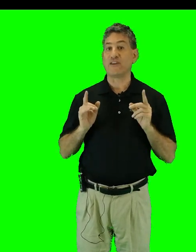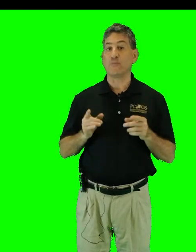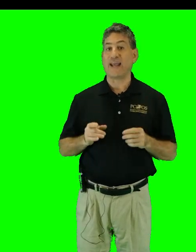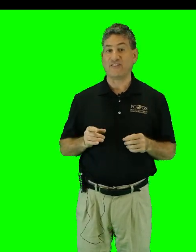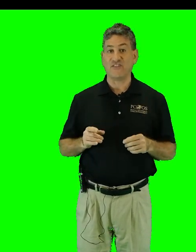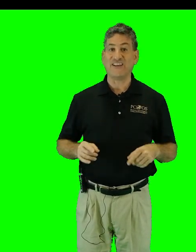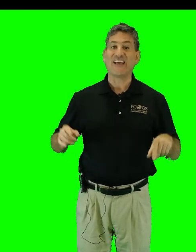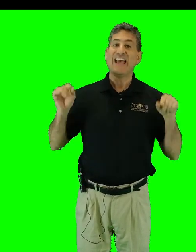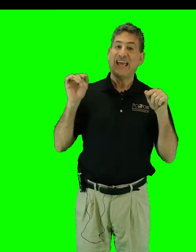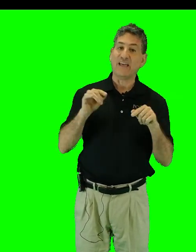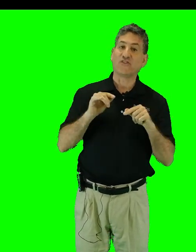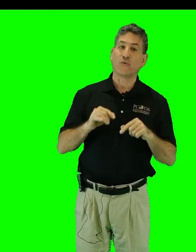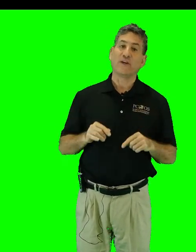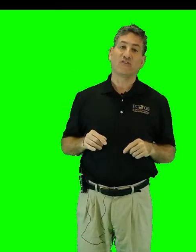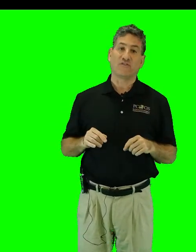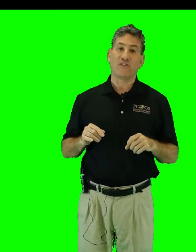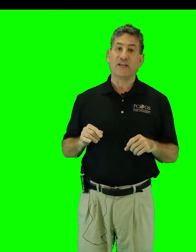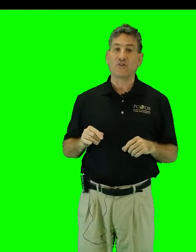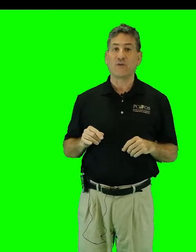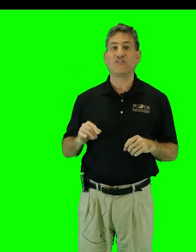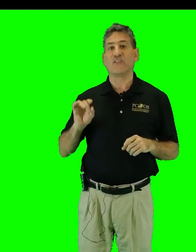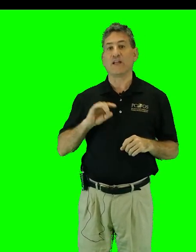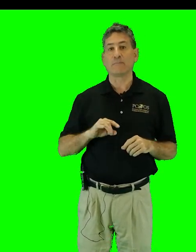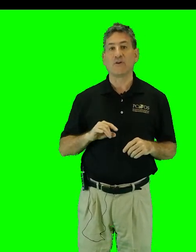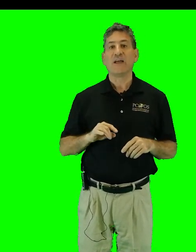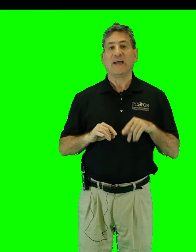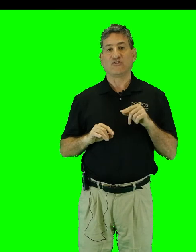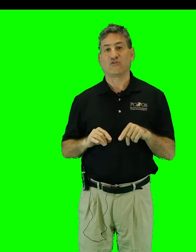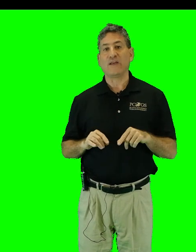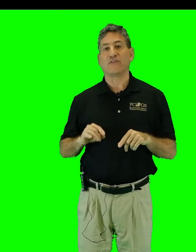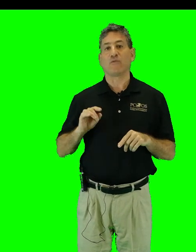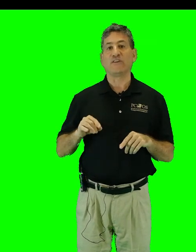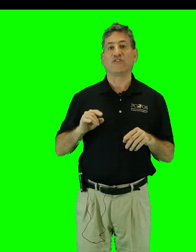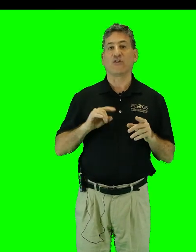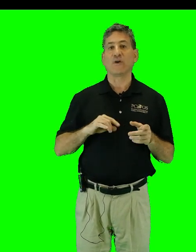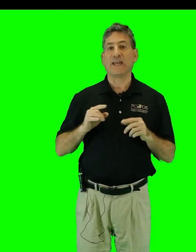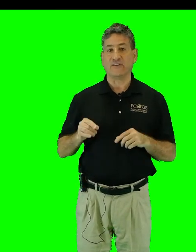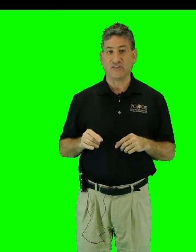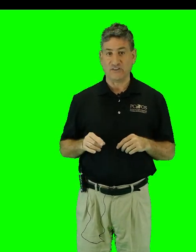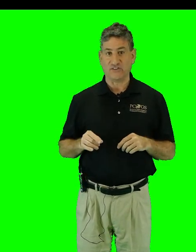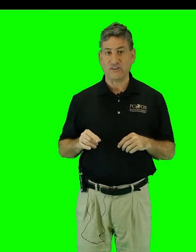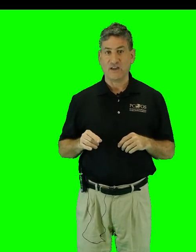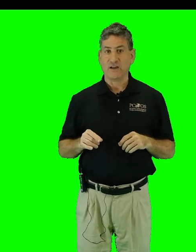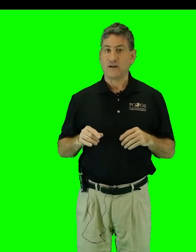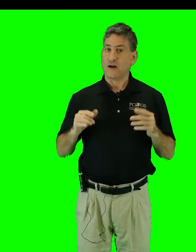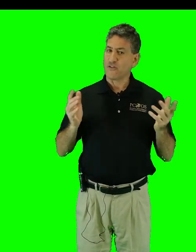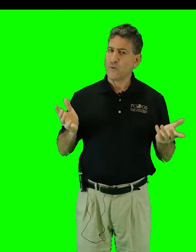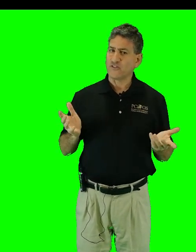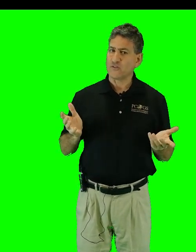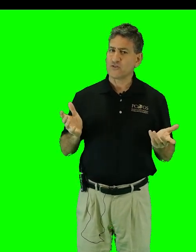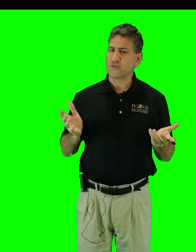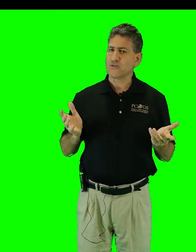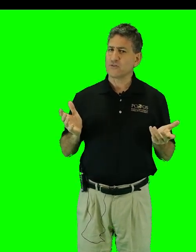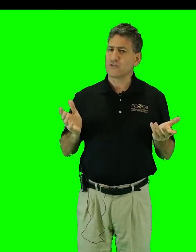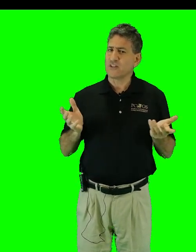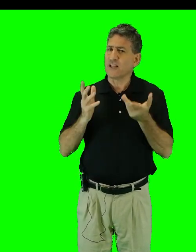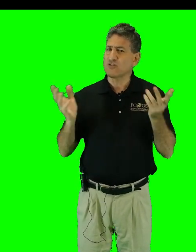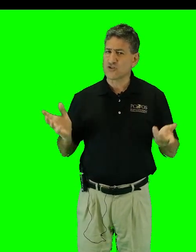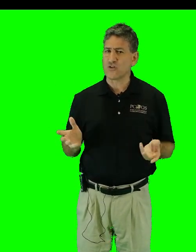human activities is the reason for the increase in the number and strength of recent hurricane seasons, other researchers are still unsure